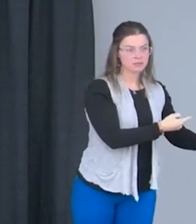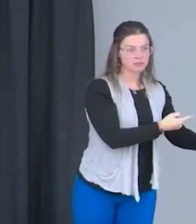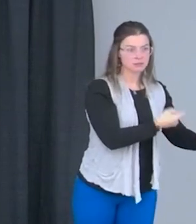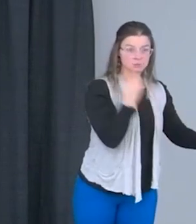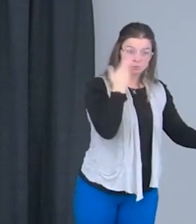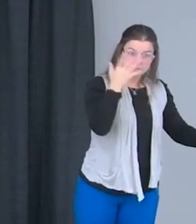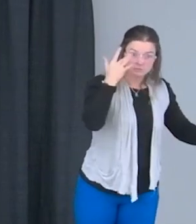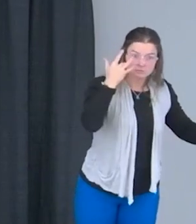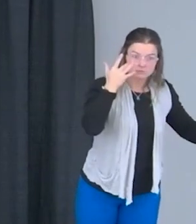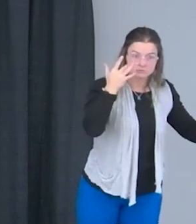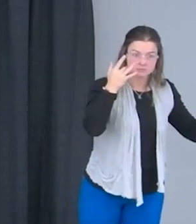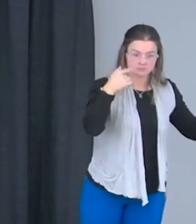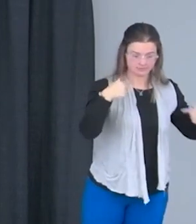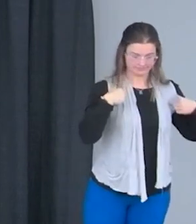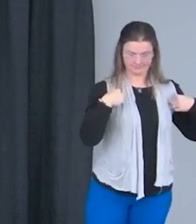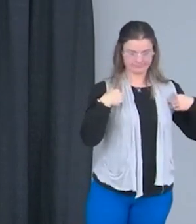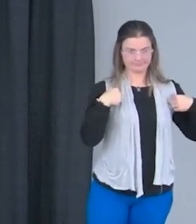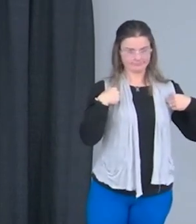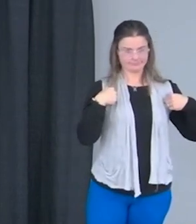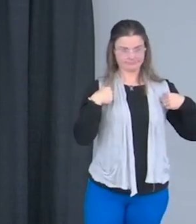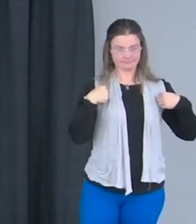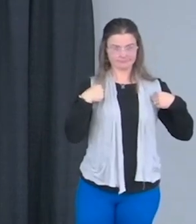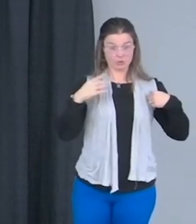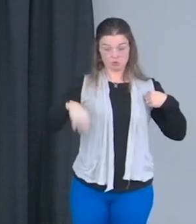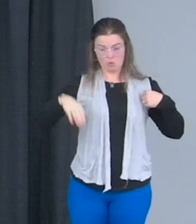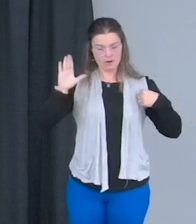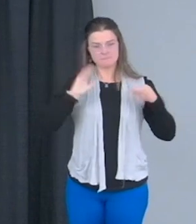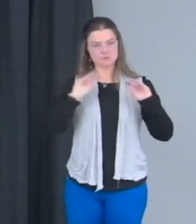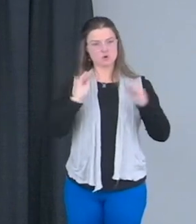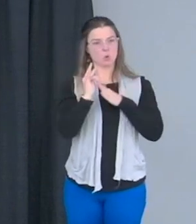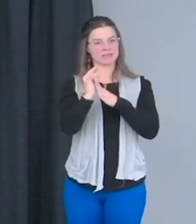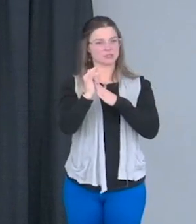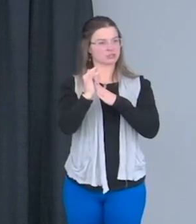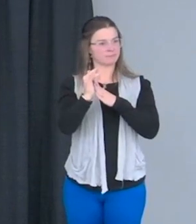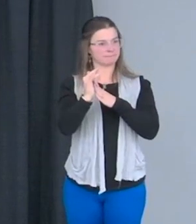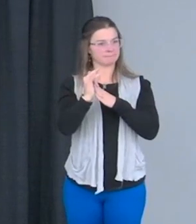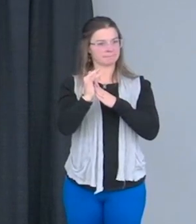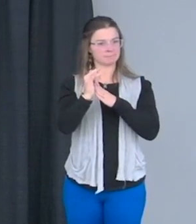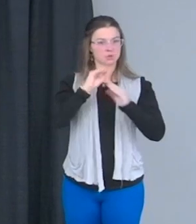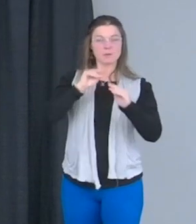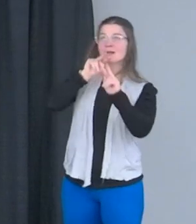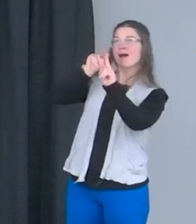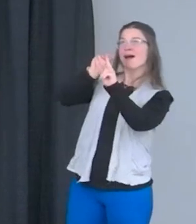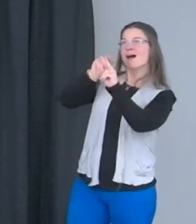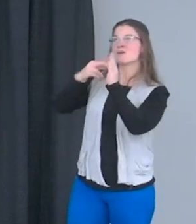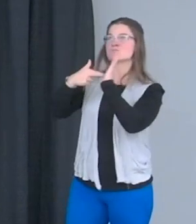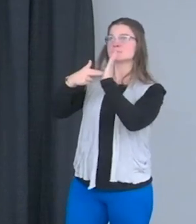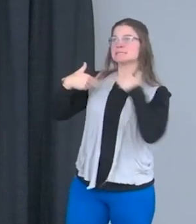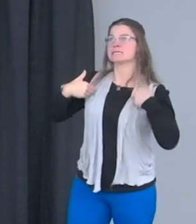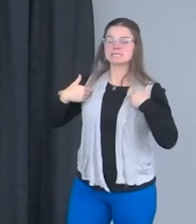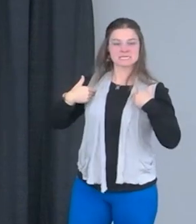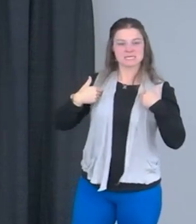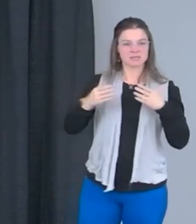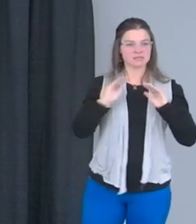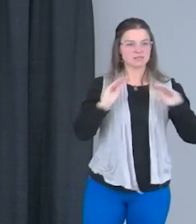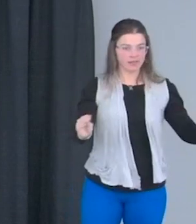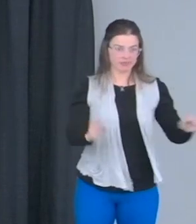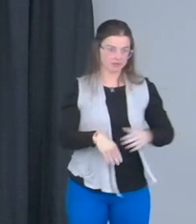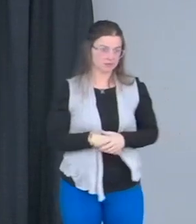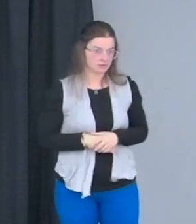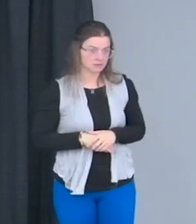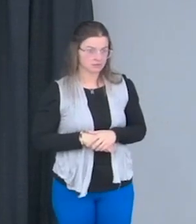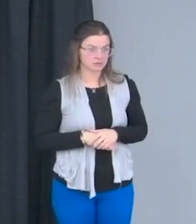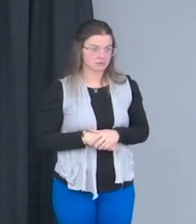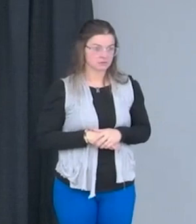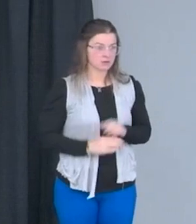because I didn't have leadership when I was growing up. I didn't have the right representation when I was growing up. A